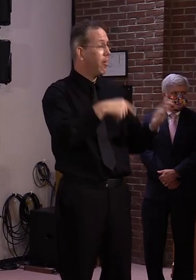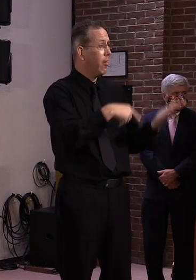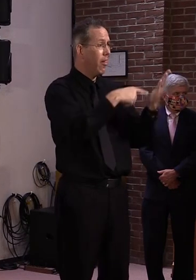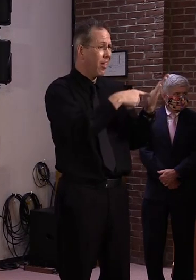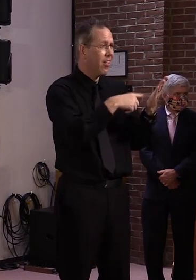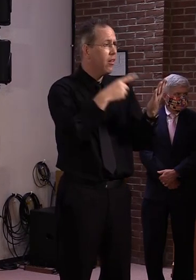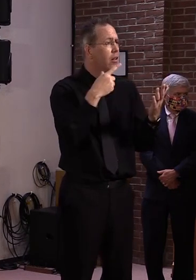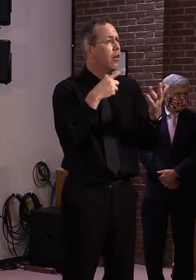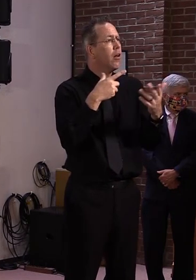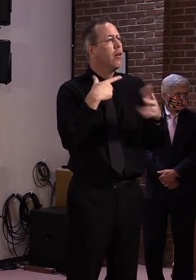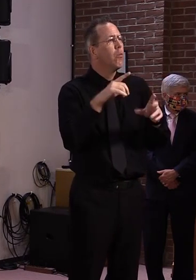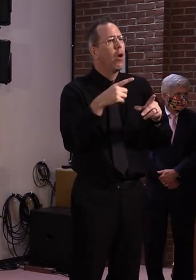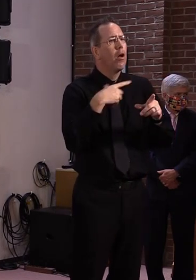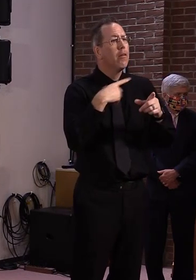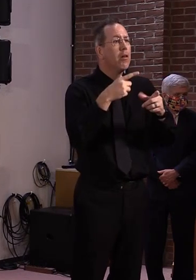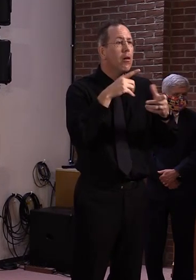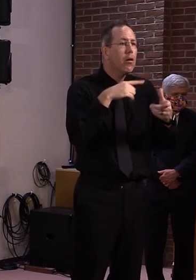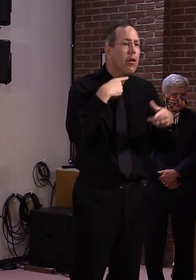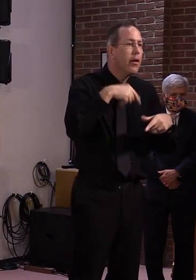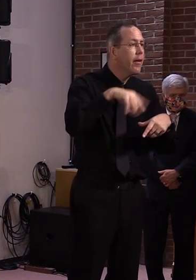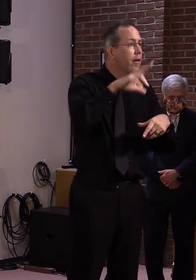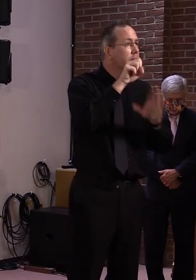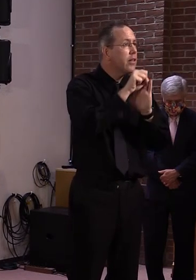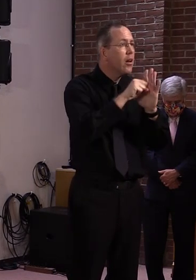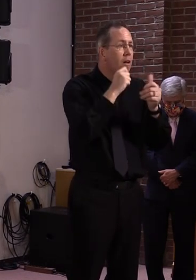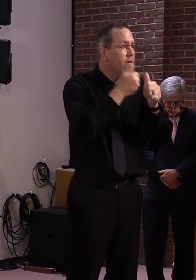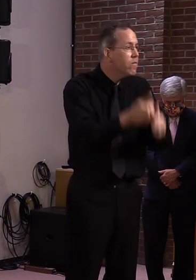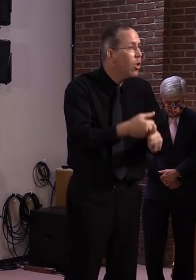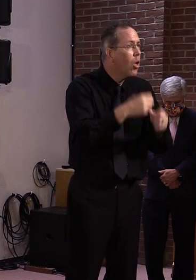Thank you. Brittany, local 22.